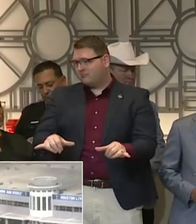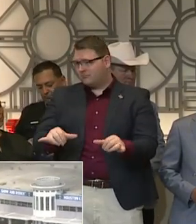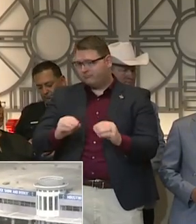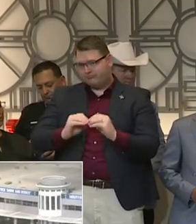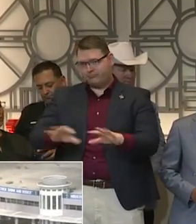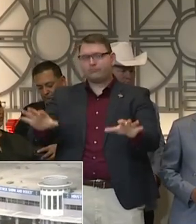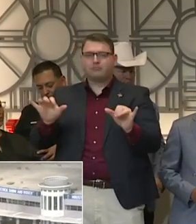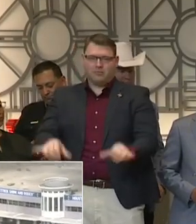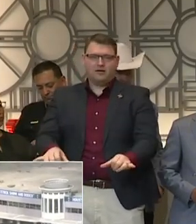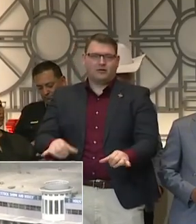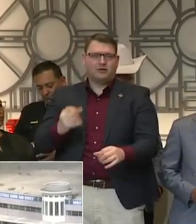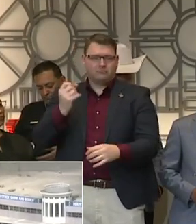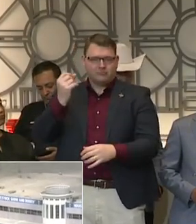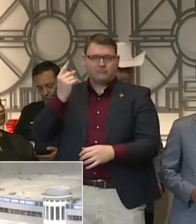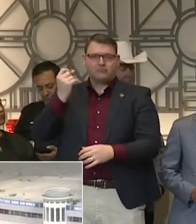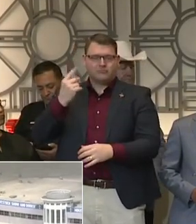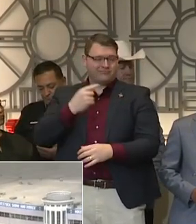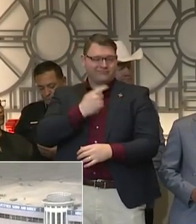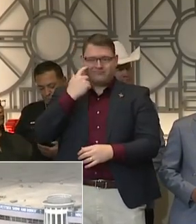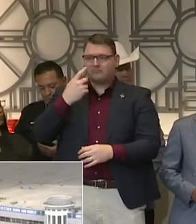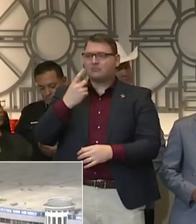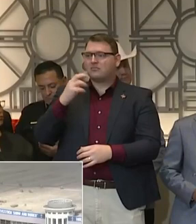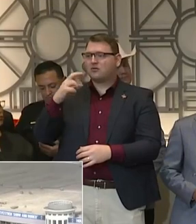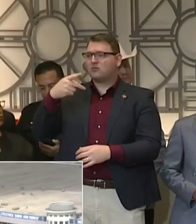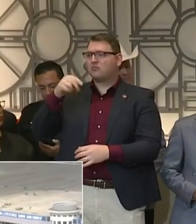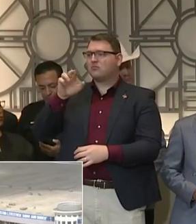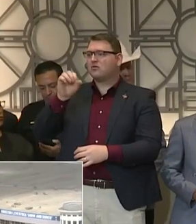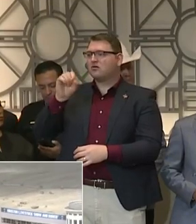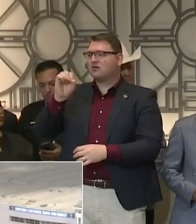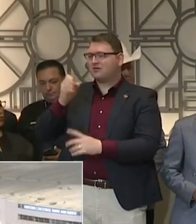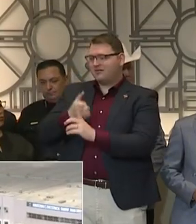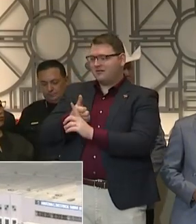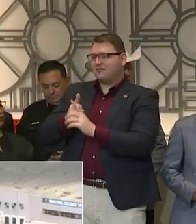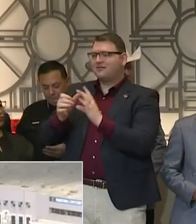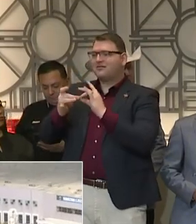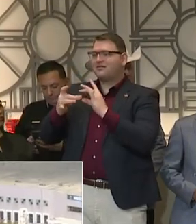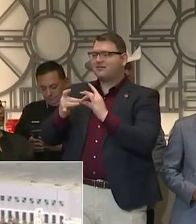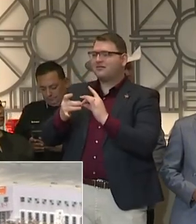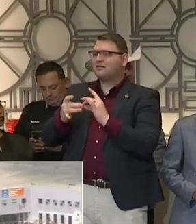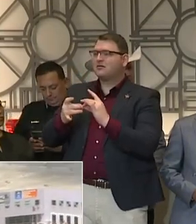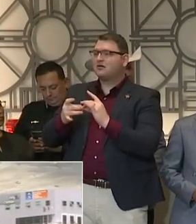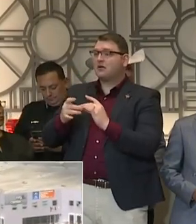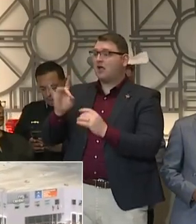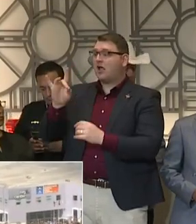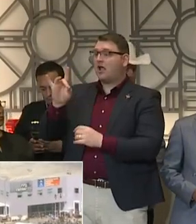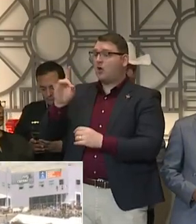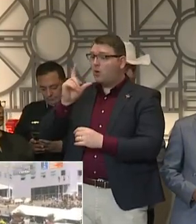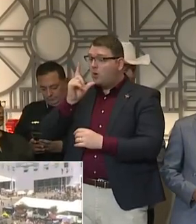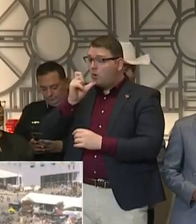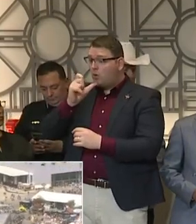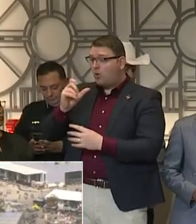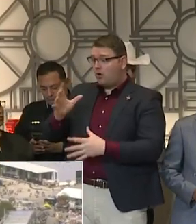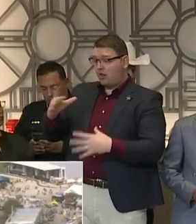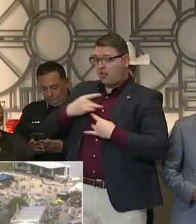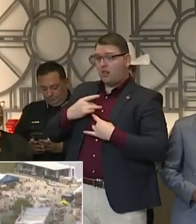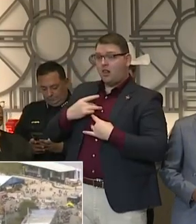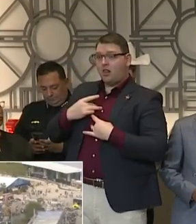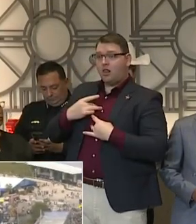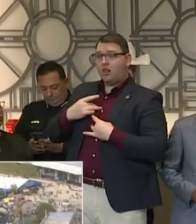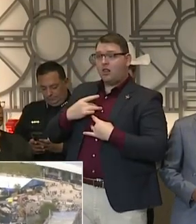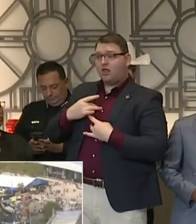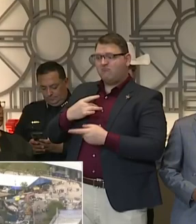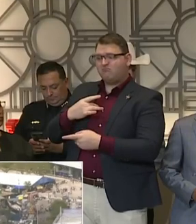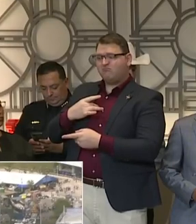is very important. This disease, 80% of the people who get it have mild symptoms like a mild